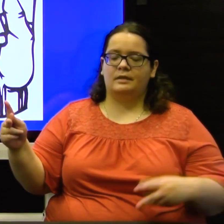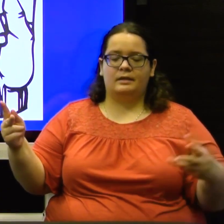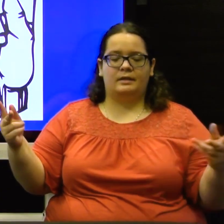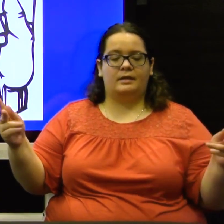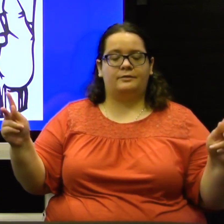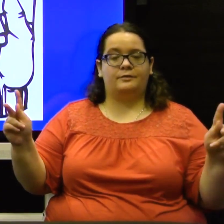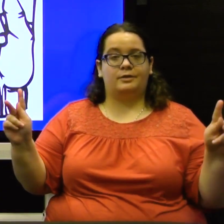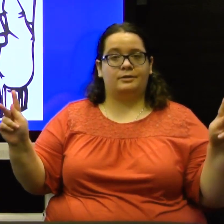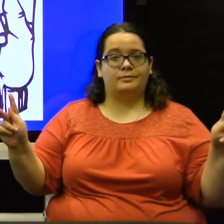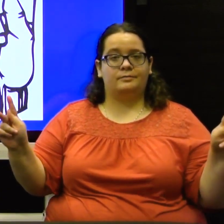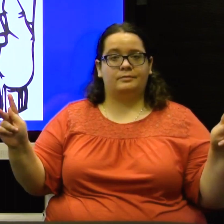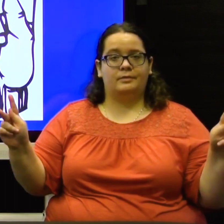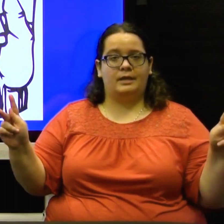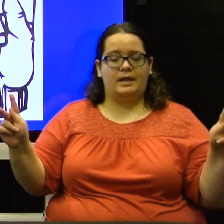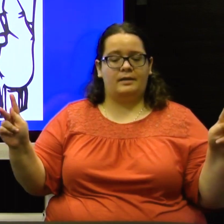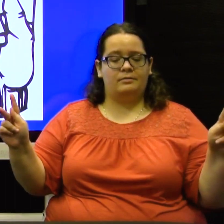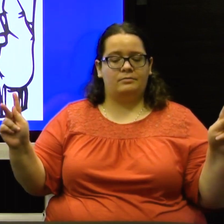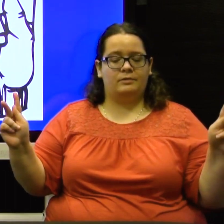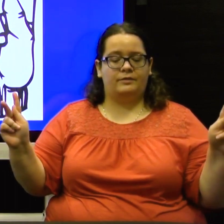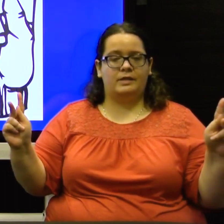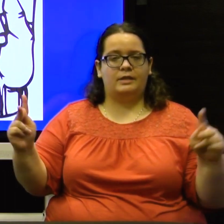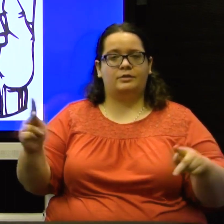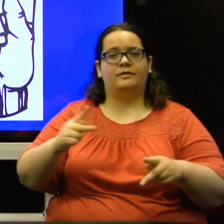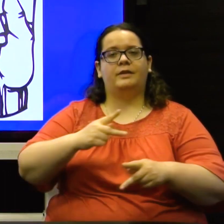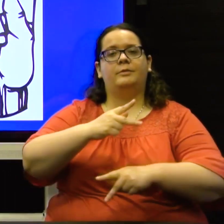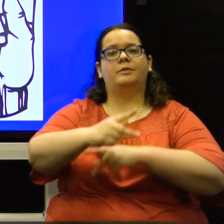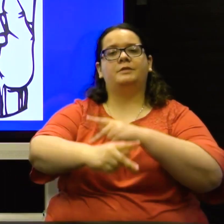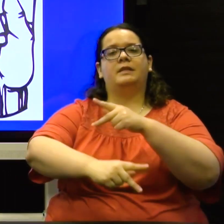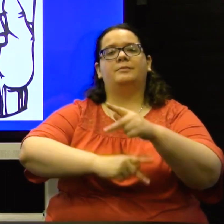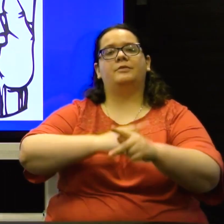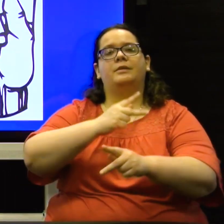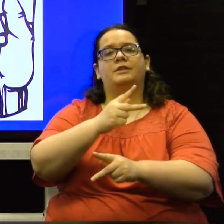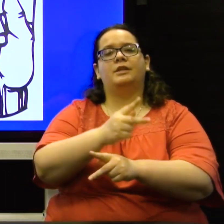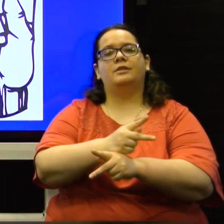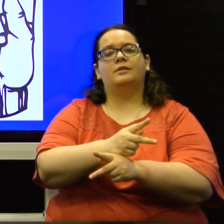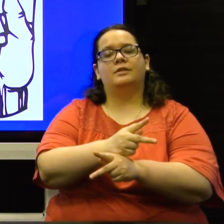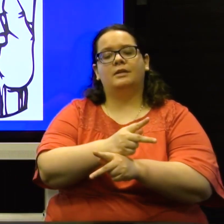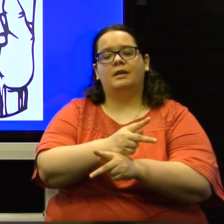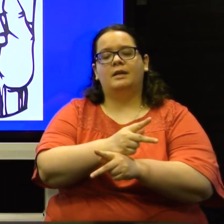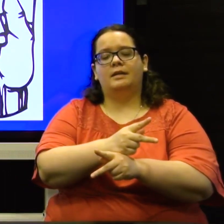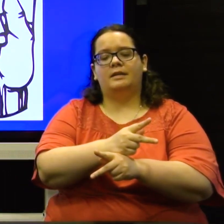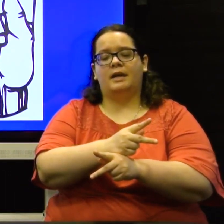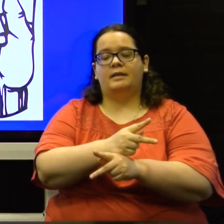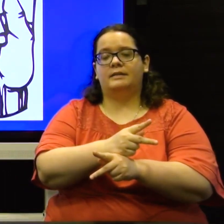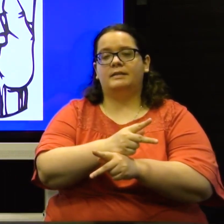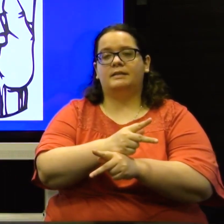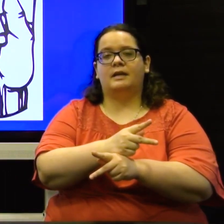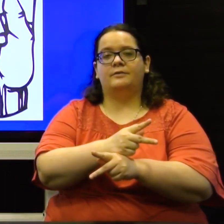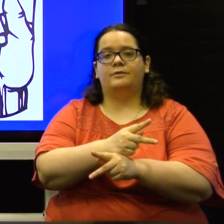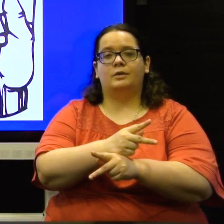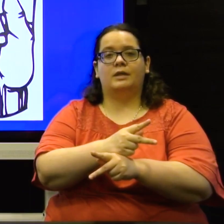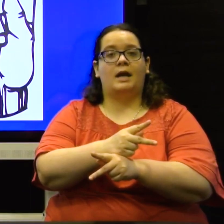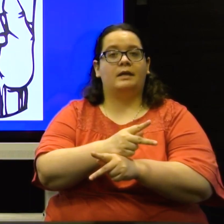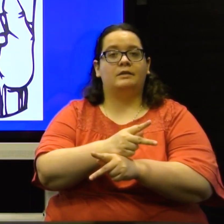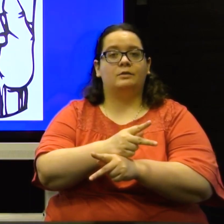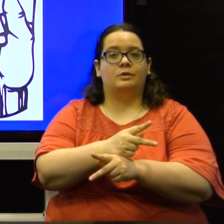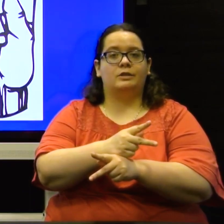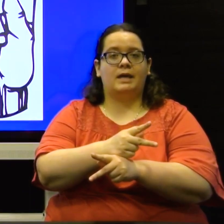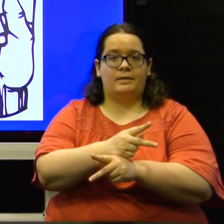And for K, if you take two of them and rotate them around each other, that is the sign for kind or type.